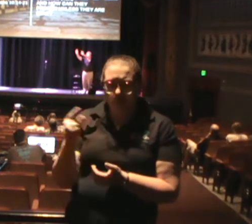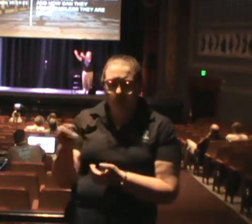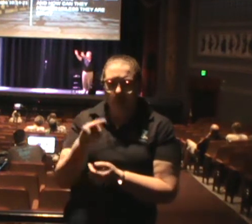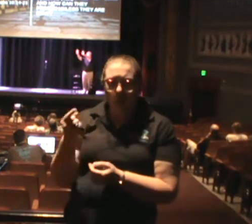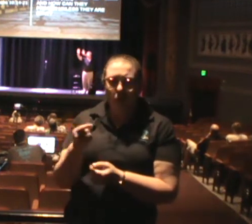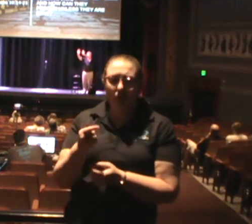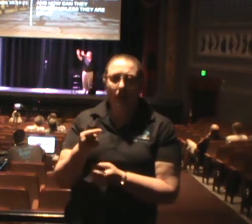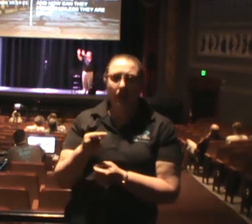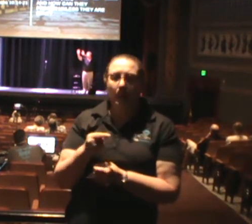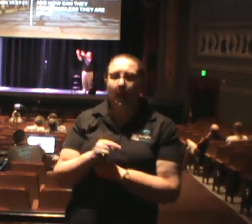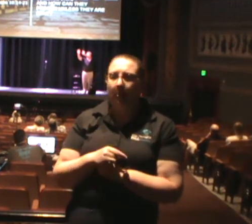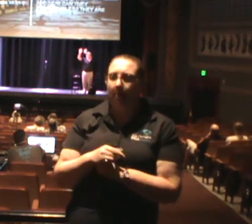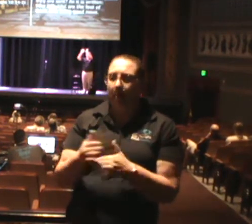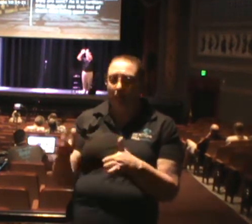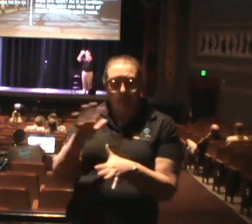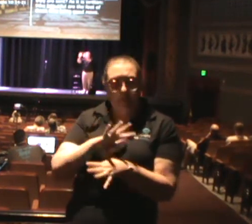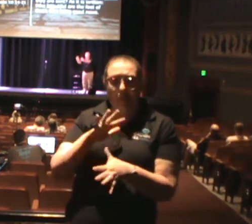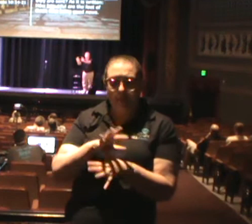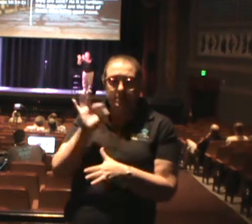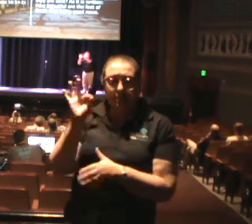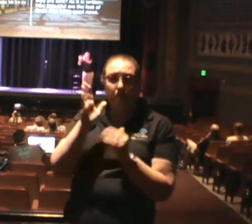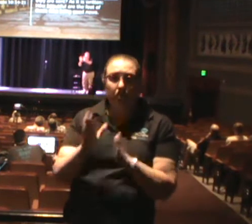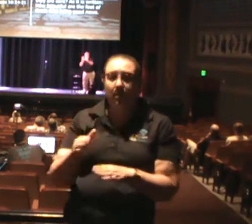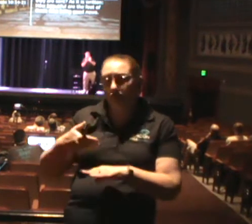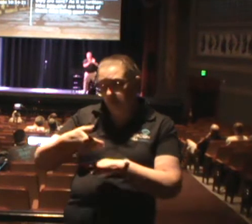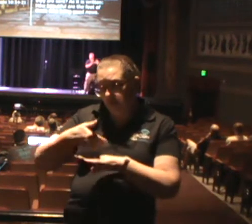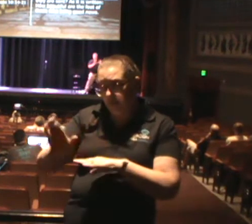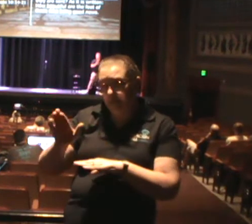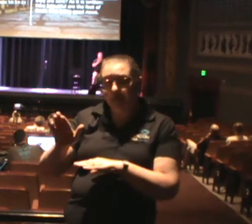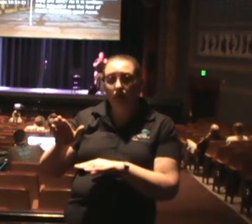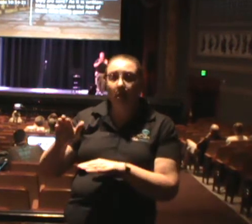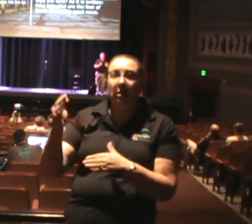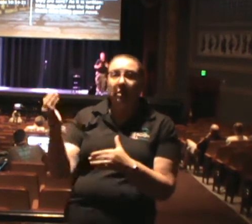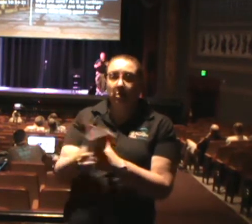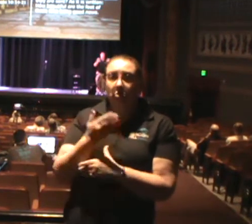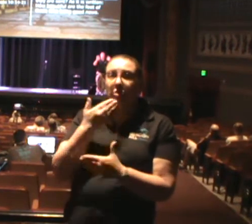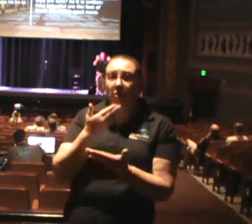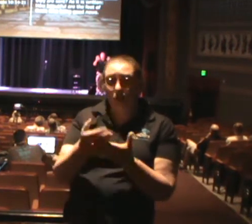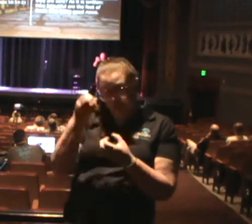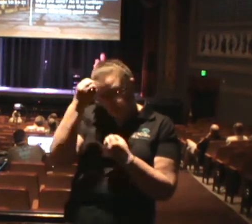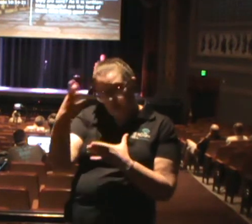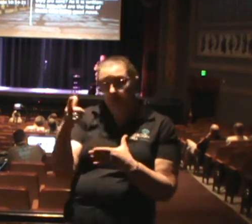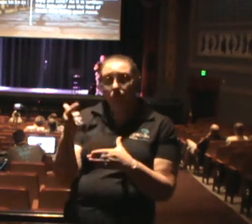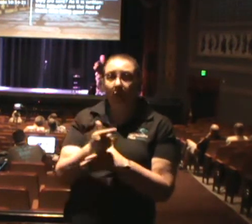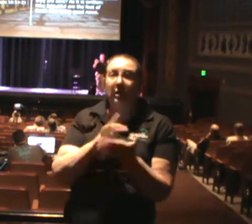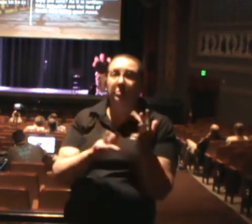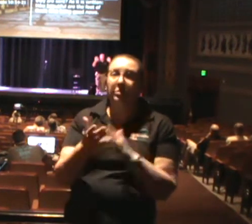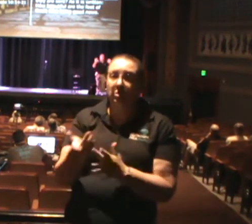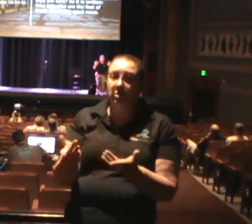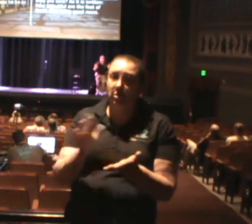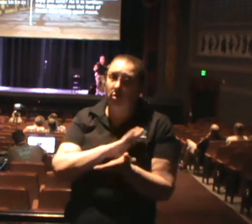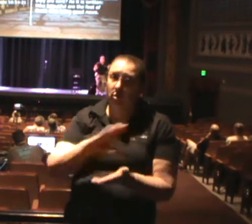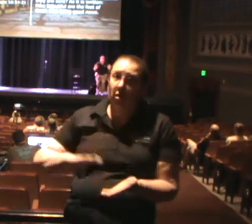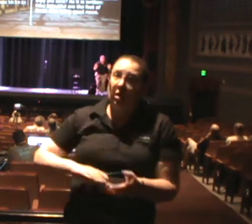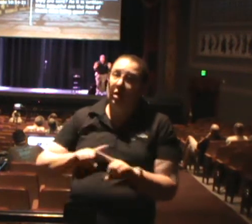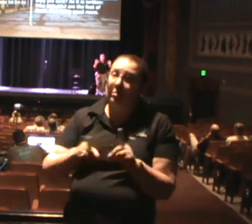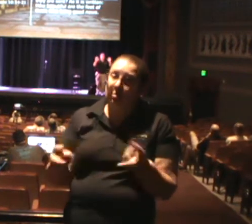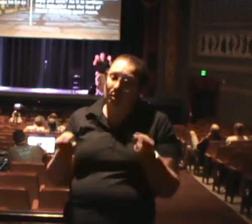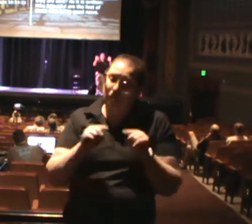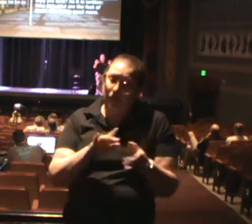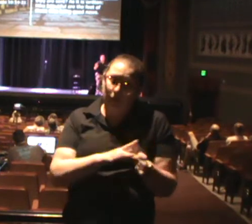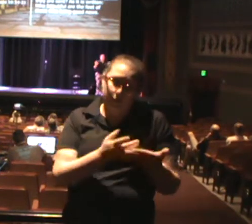good news of the gospel of Jesus Christ. But the fact of the matter is, when I look at my Bible, if you are saved, you are sent.